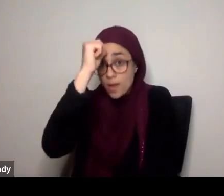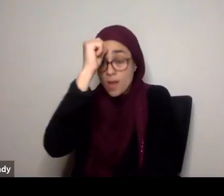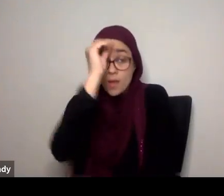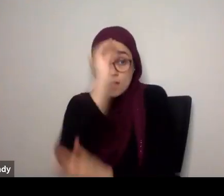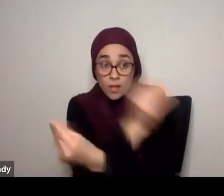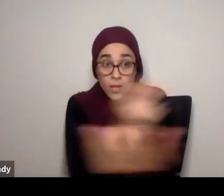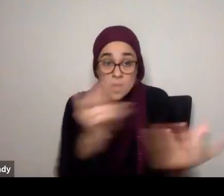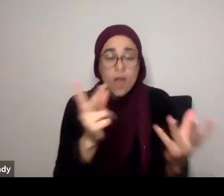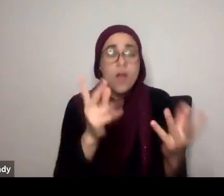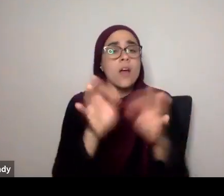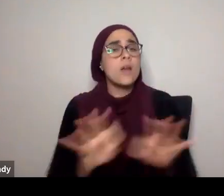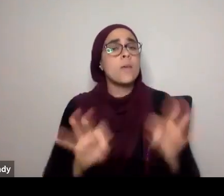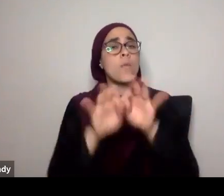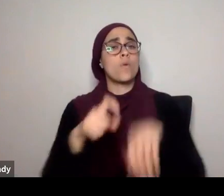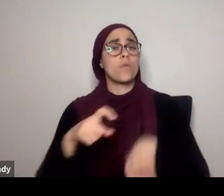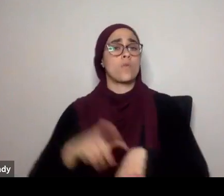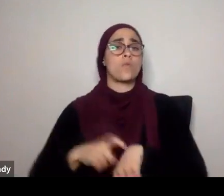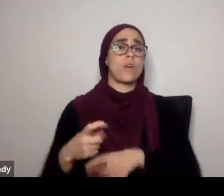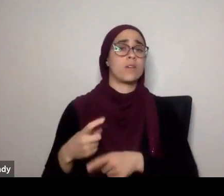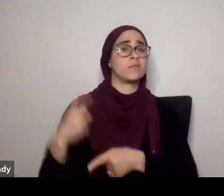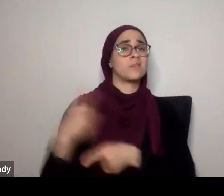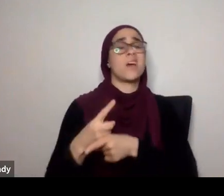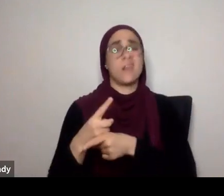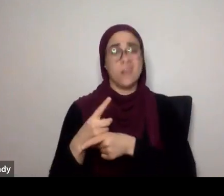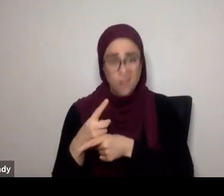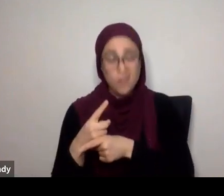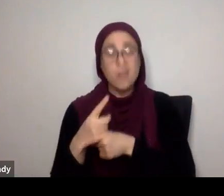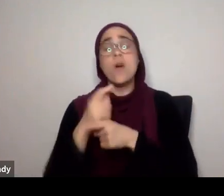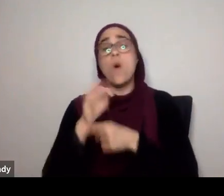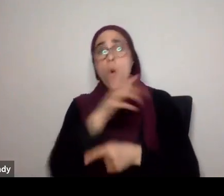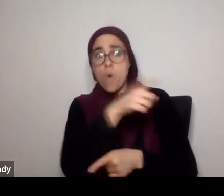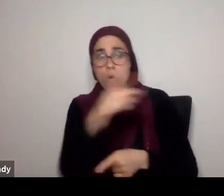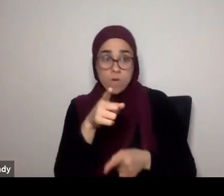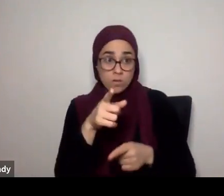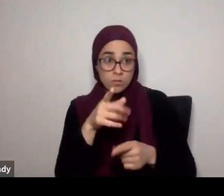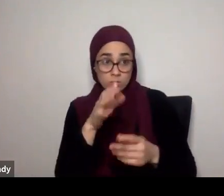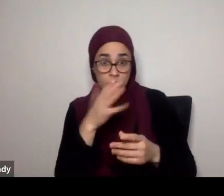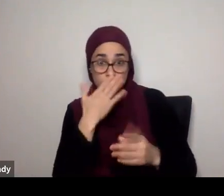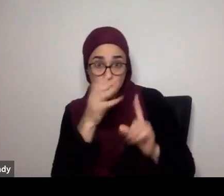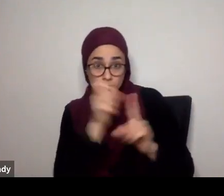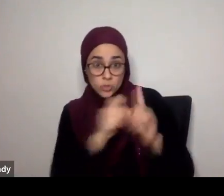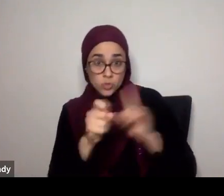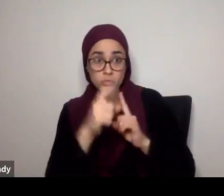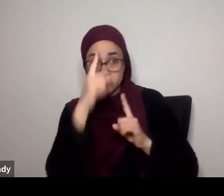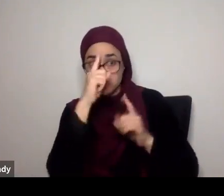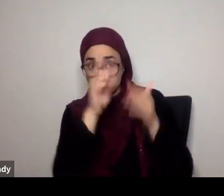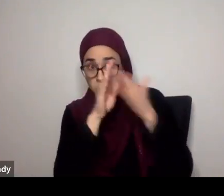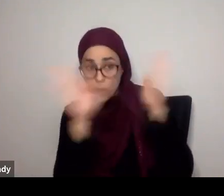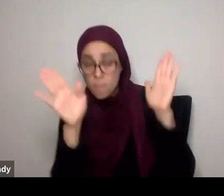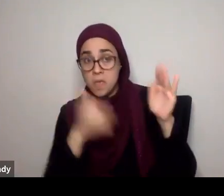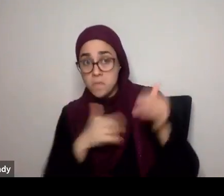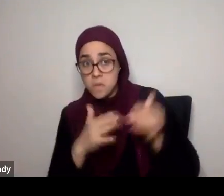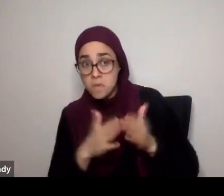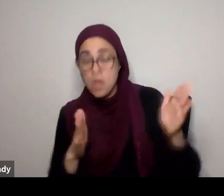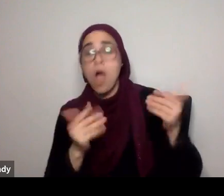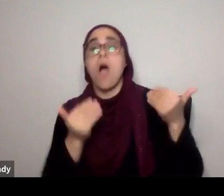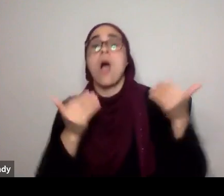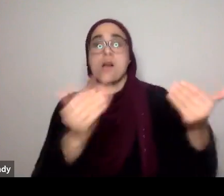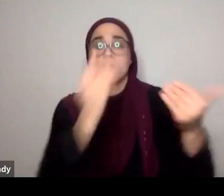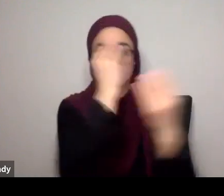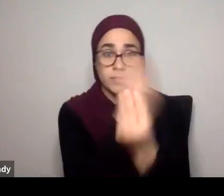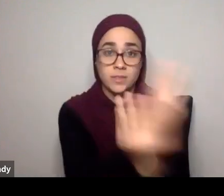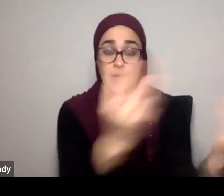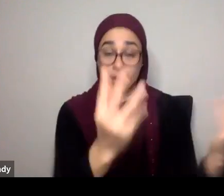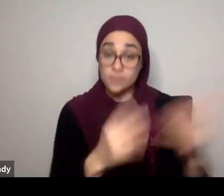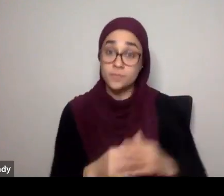not right, or remind, when the person, is not in the state, where the reminder, can benefit, does this mean, some people will never, benefit from a reminder, no, no, no,